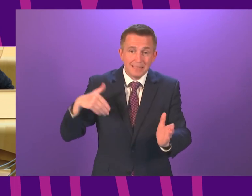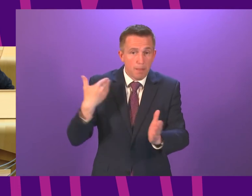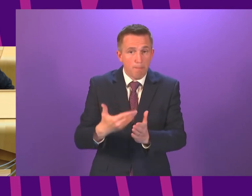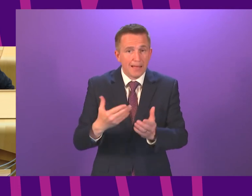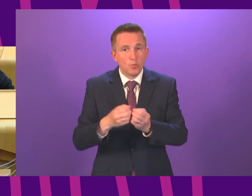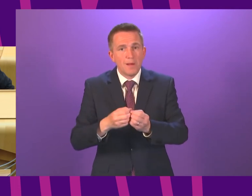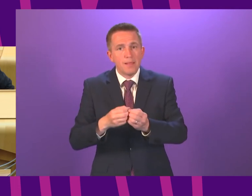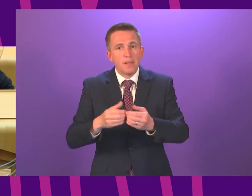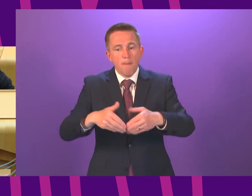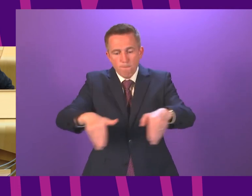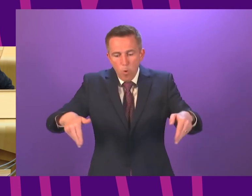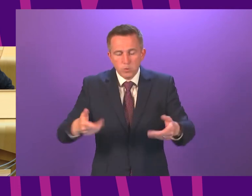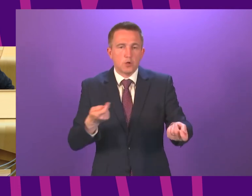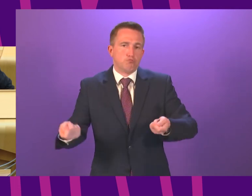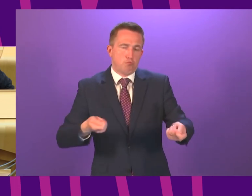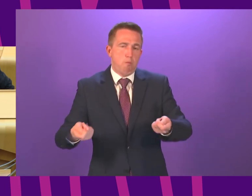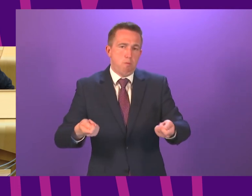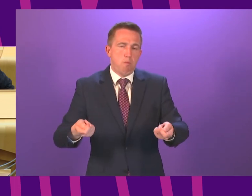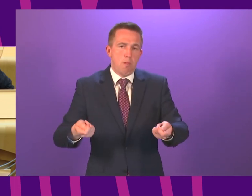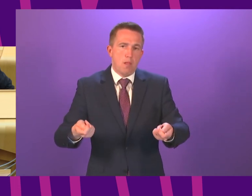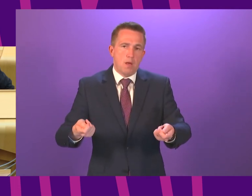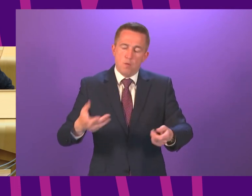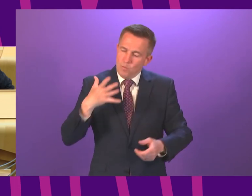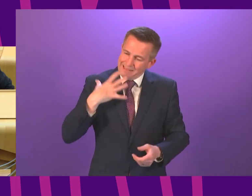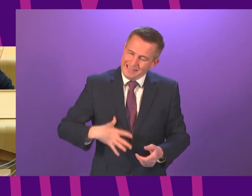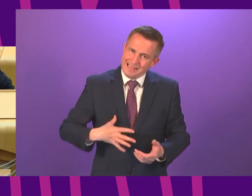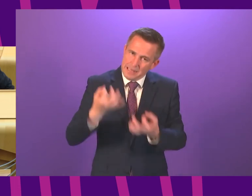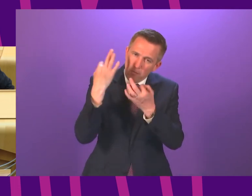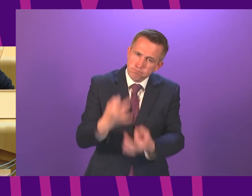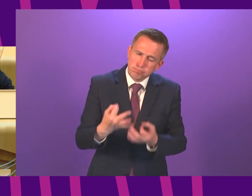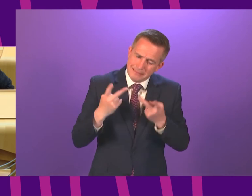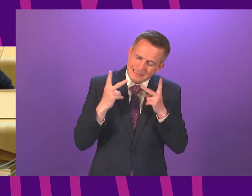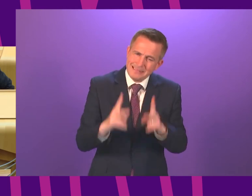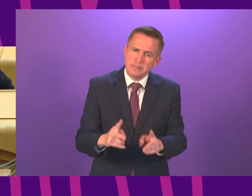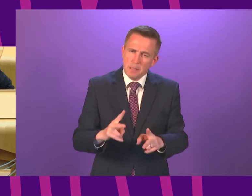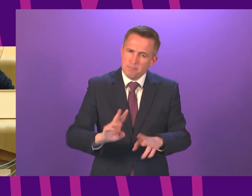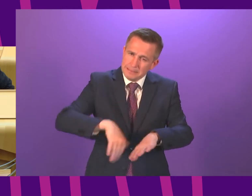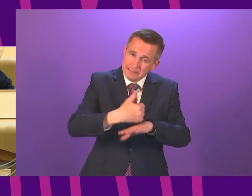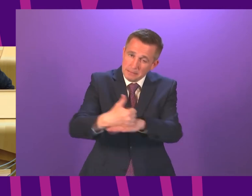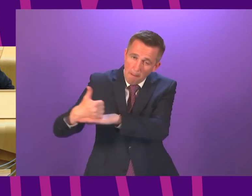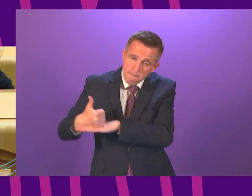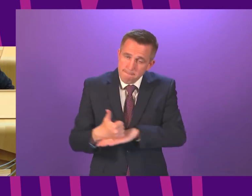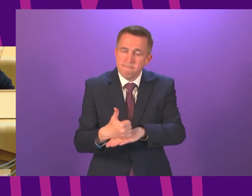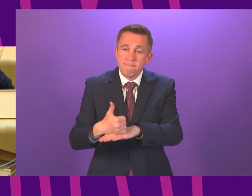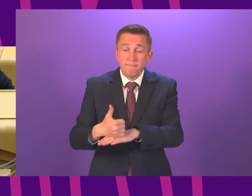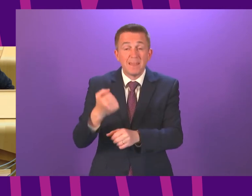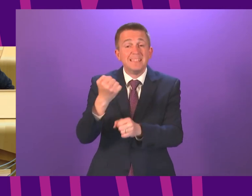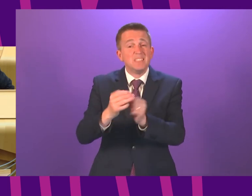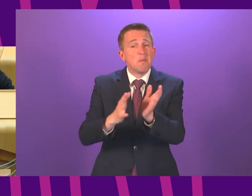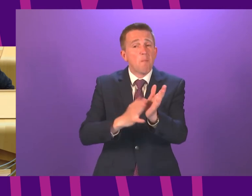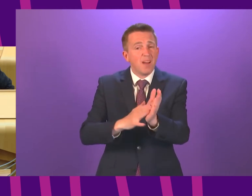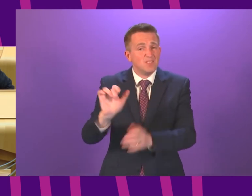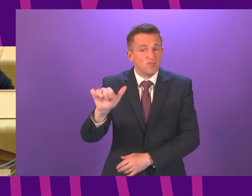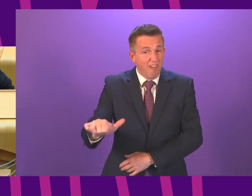we continue to try to make sure that we have as tight a system as possible Gillian Martin is absolutely right